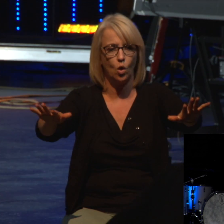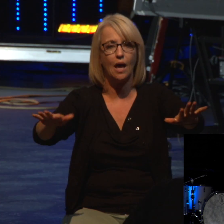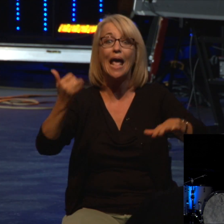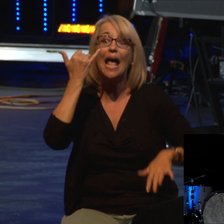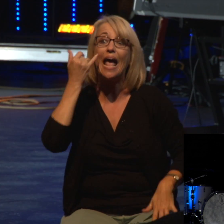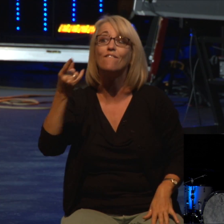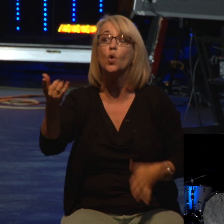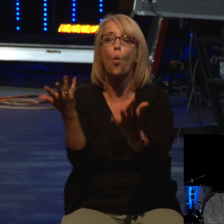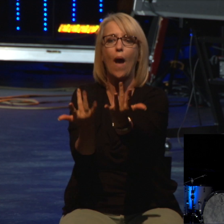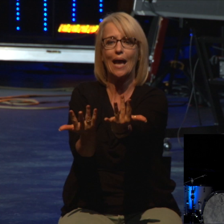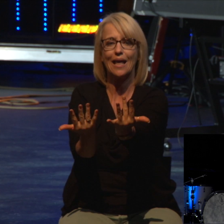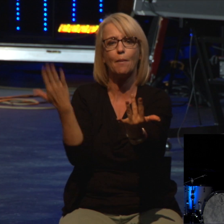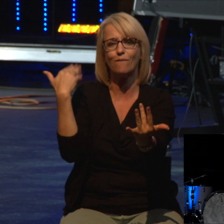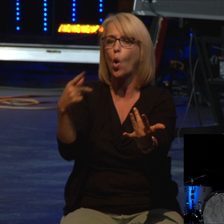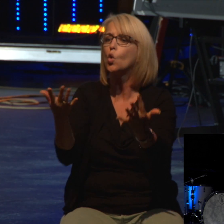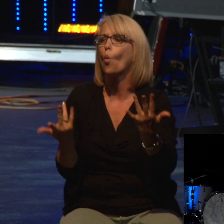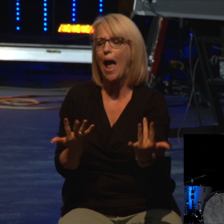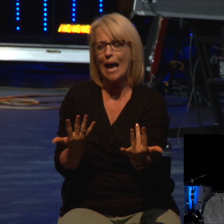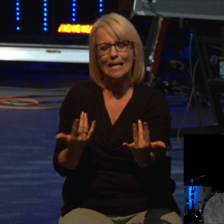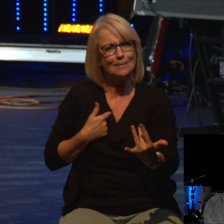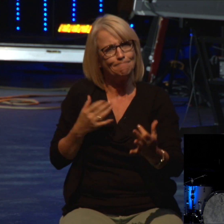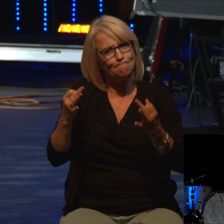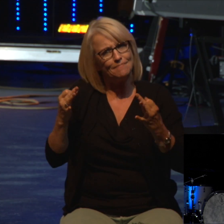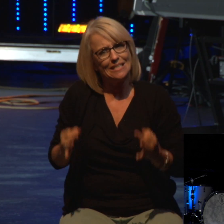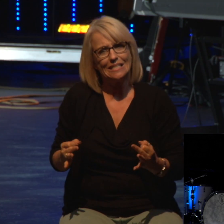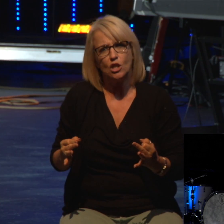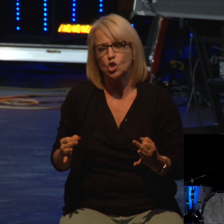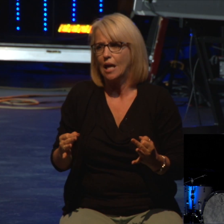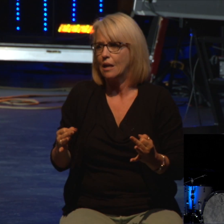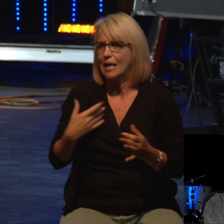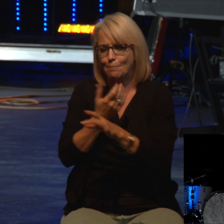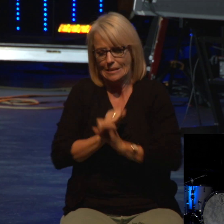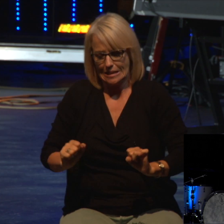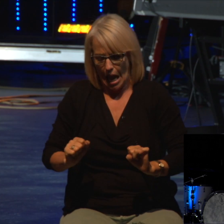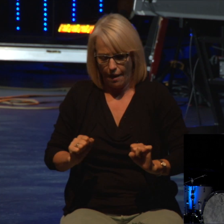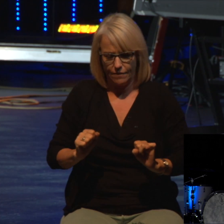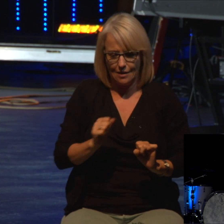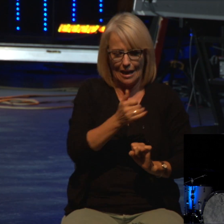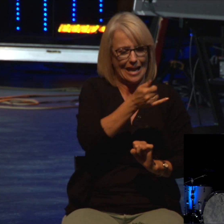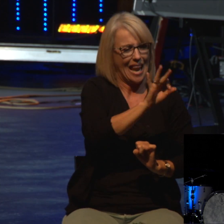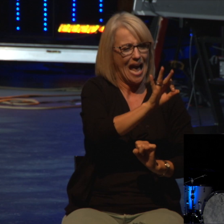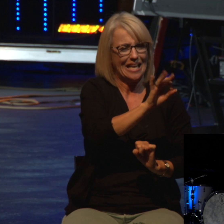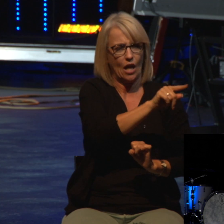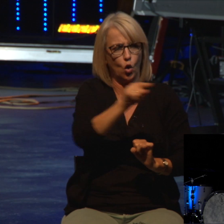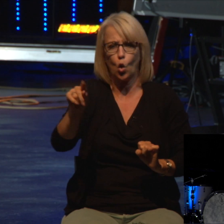waited and did not make your decision until between the ages of 19 and 30